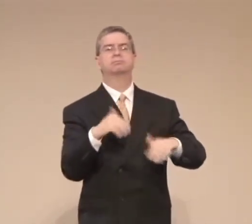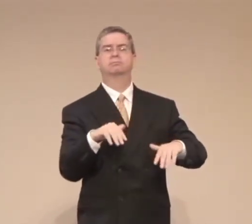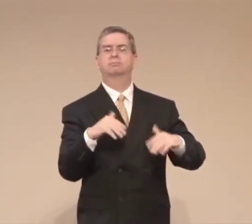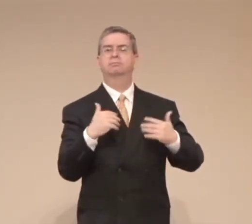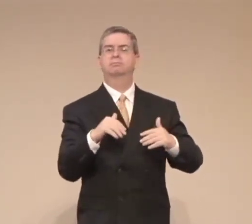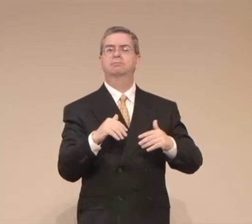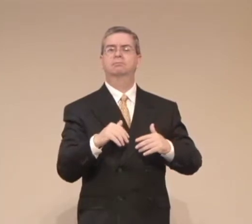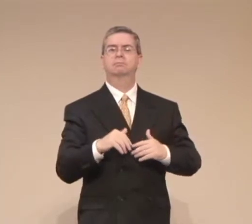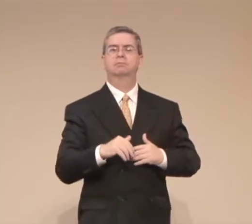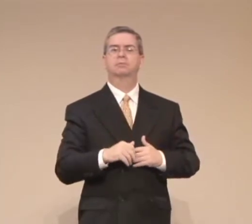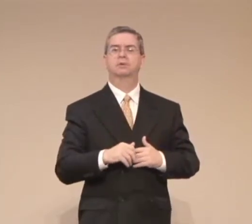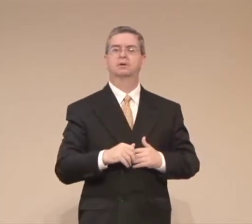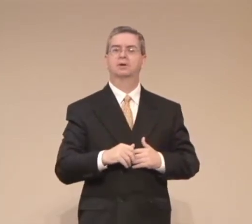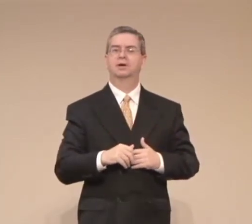pitieth them that fear him.